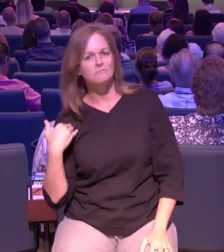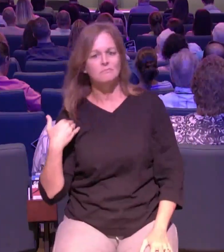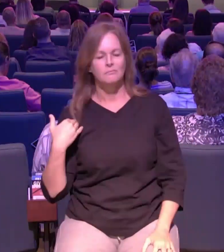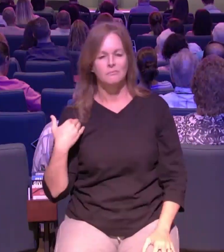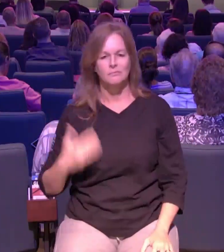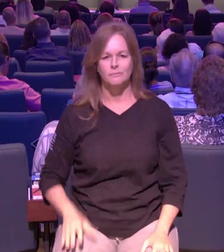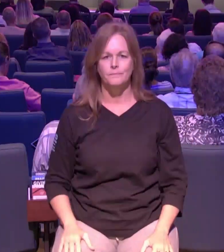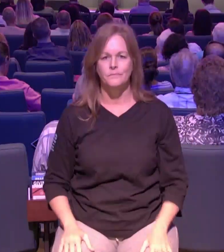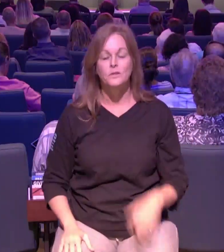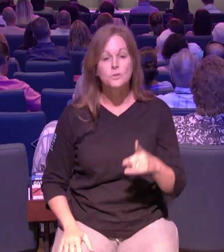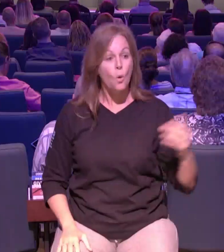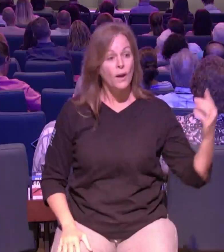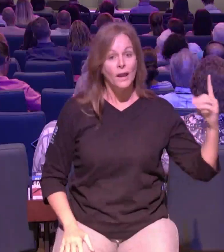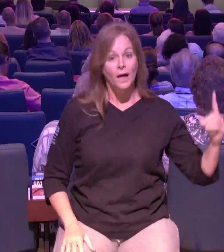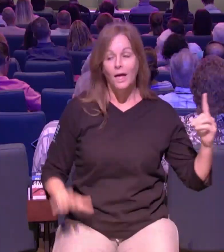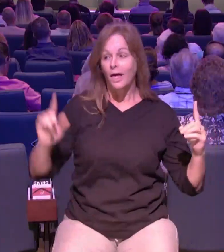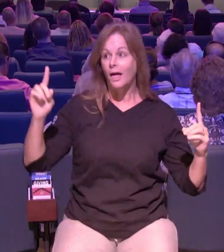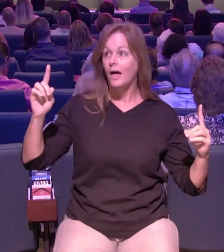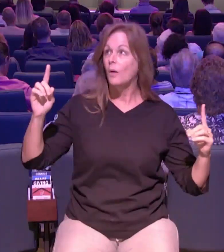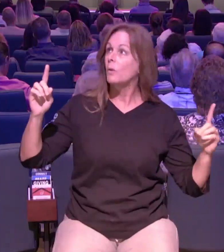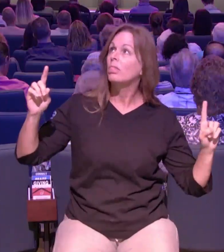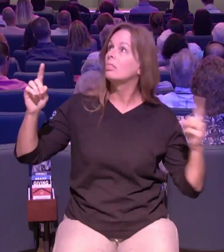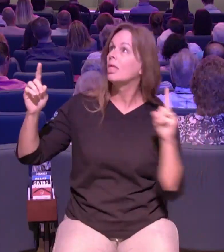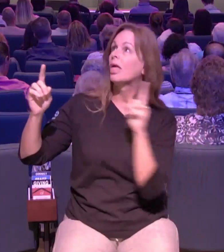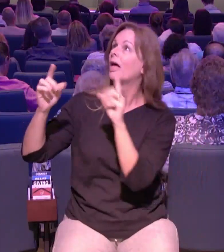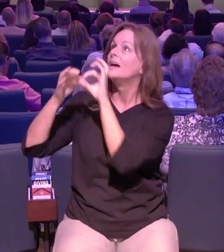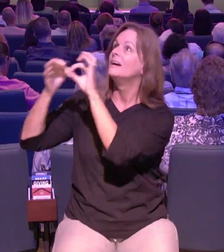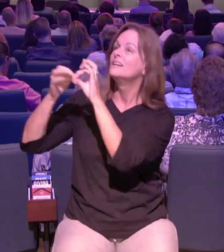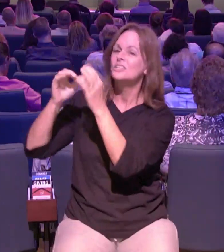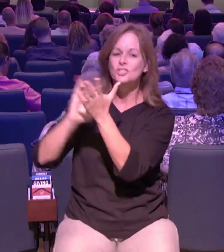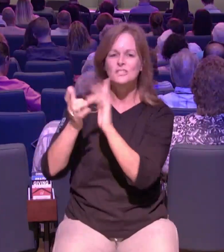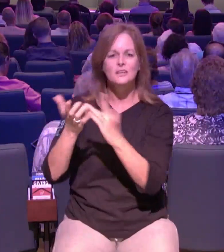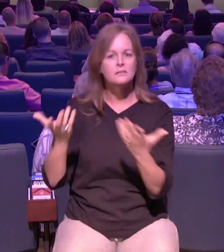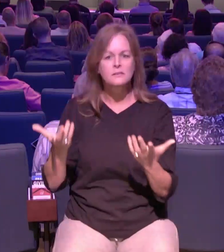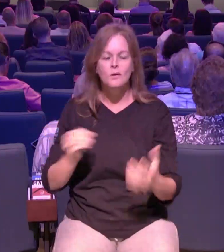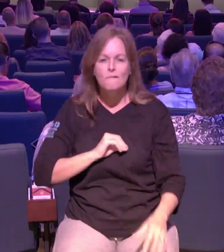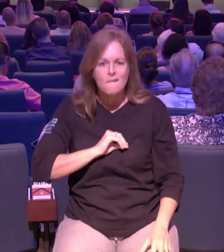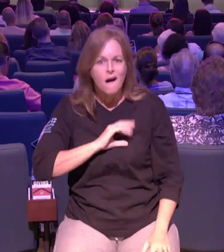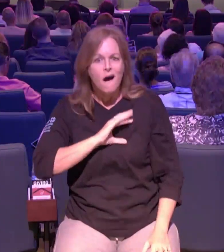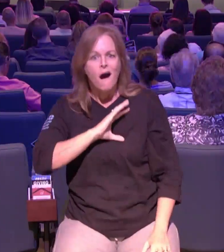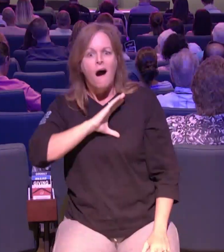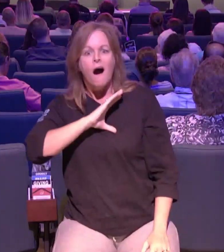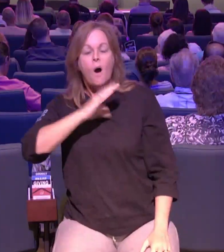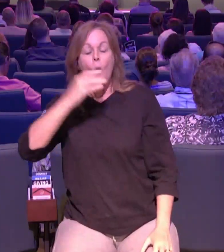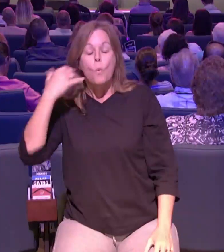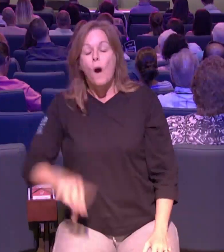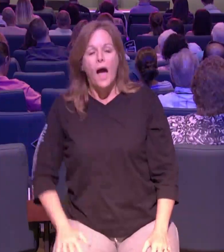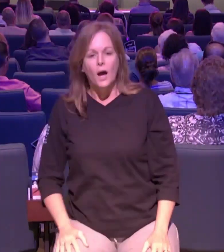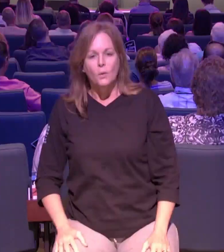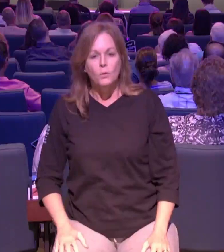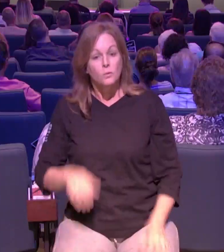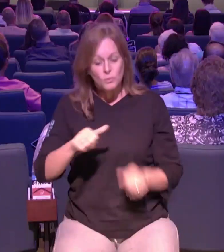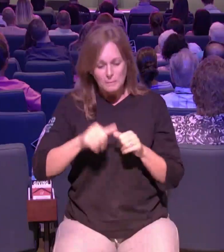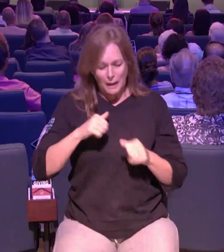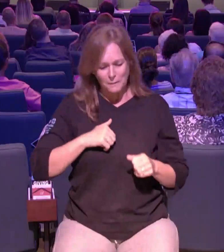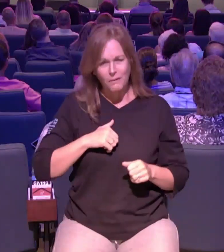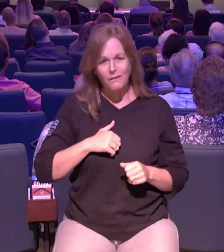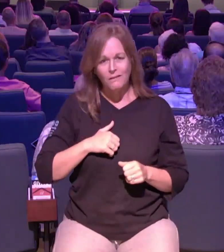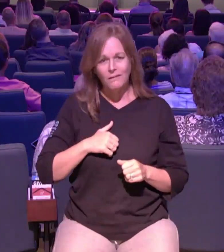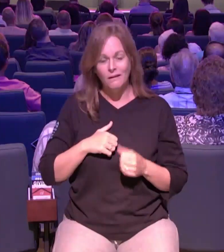bargain for he always gives us more than we bargain for because that guy the friends just lowered the man down through the roof to